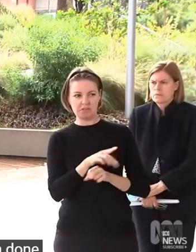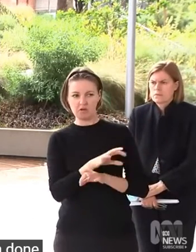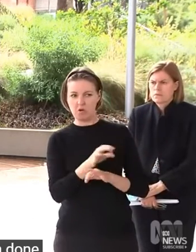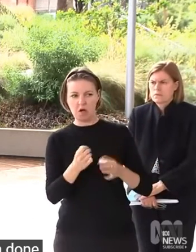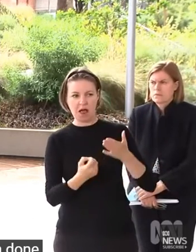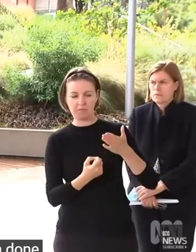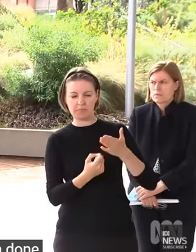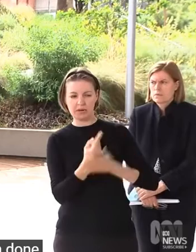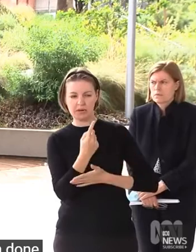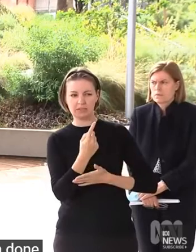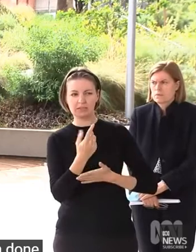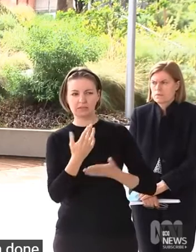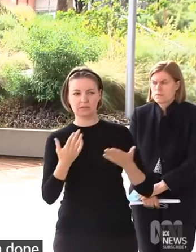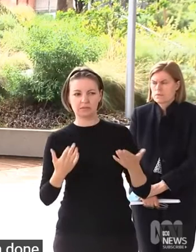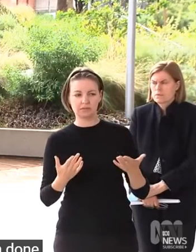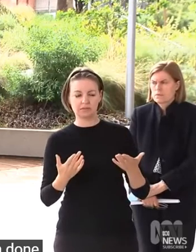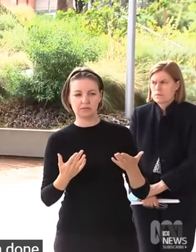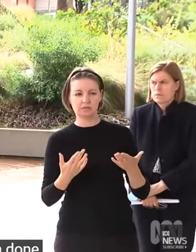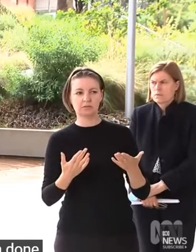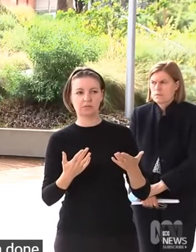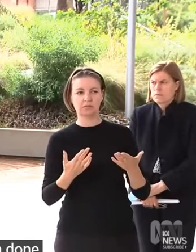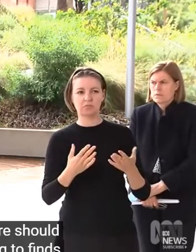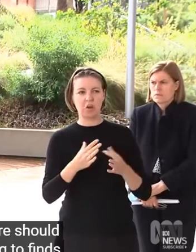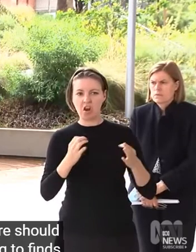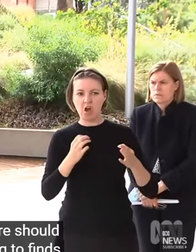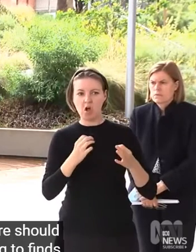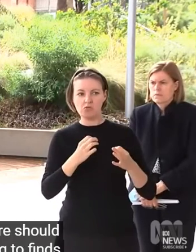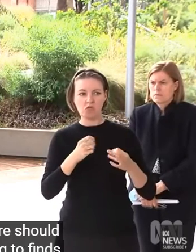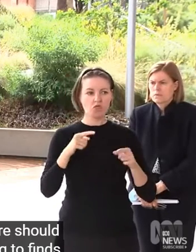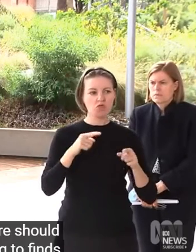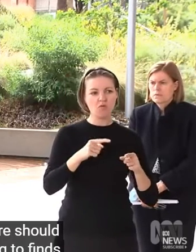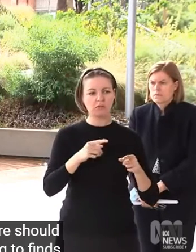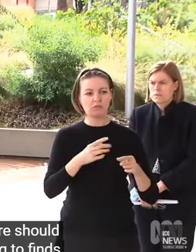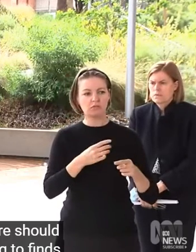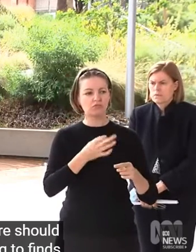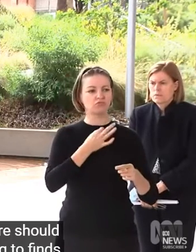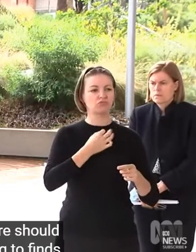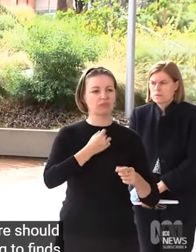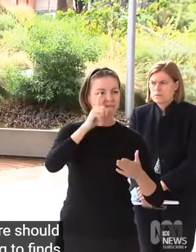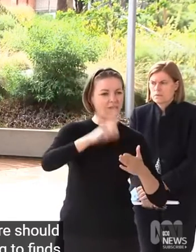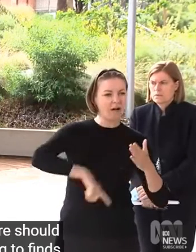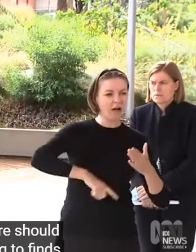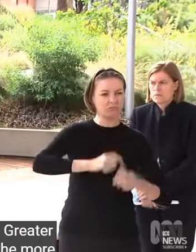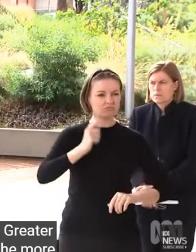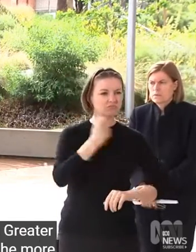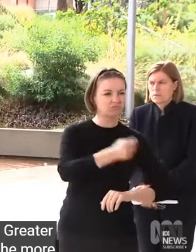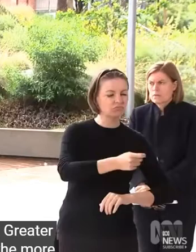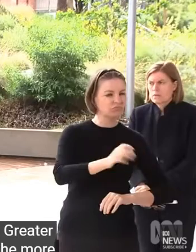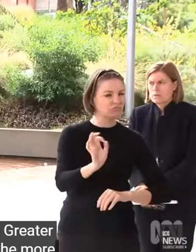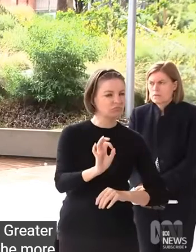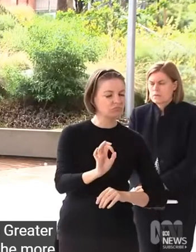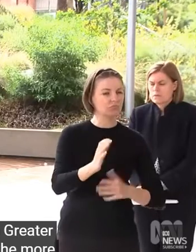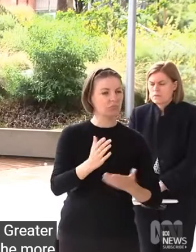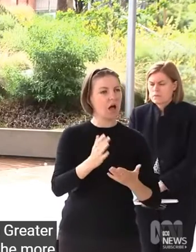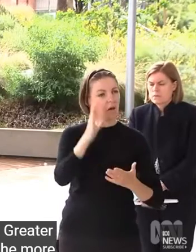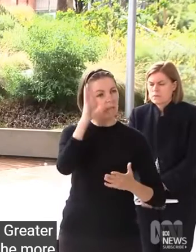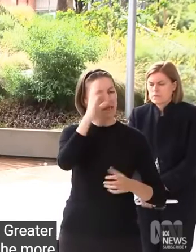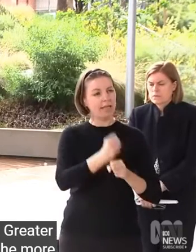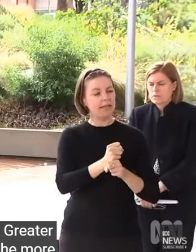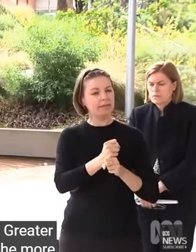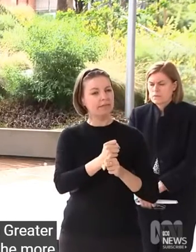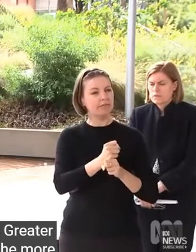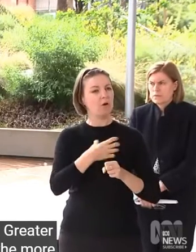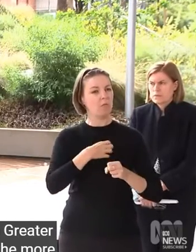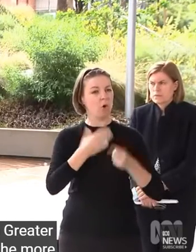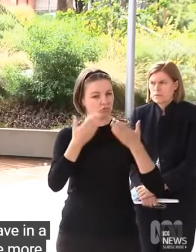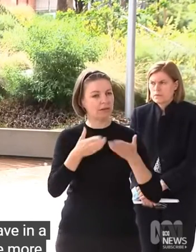threatening the fines. Obviously, I believe in greater transparency. I think the more transparency you have in a system like that, the more informed